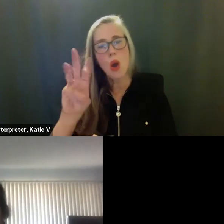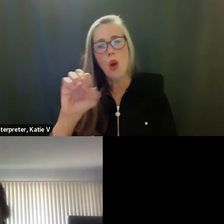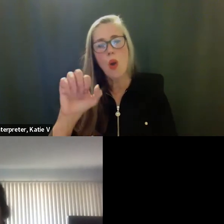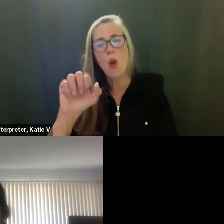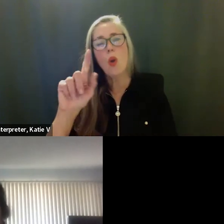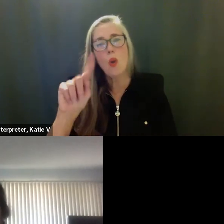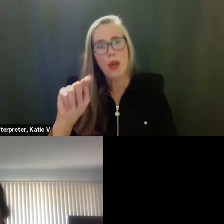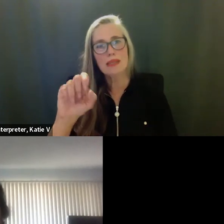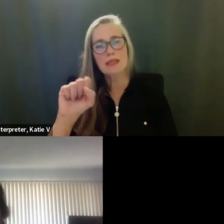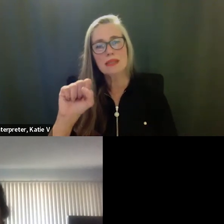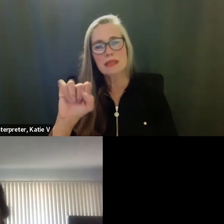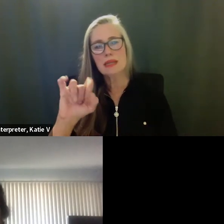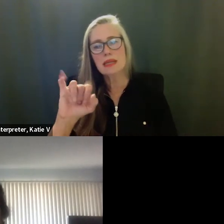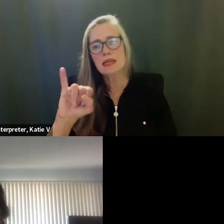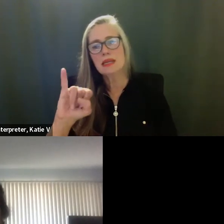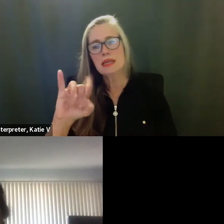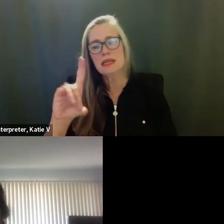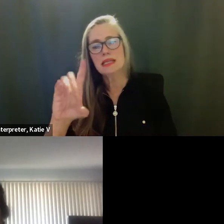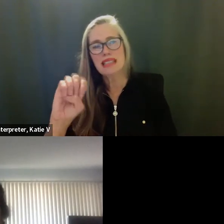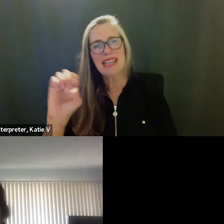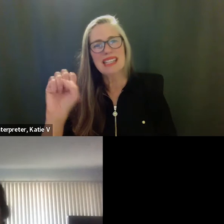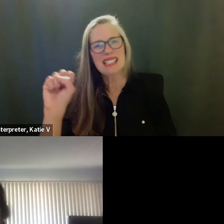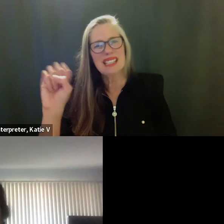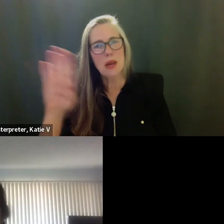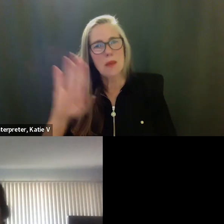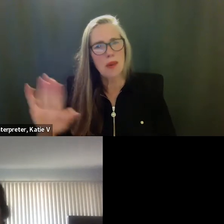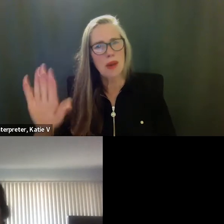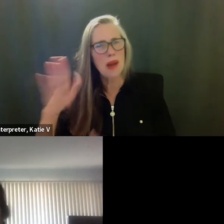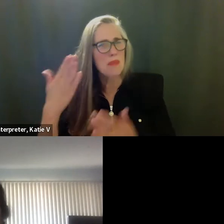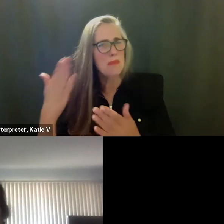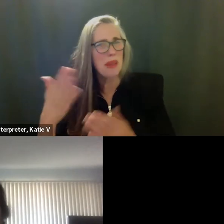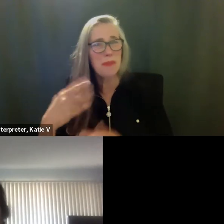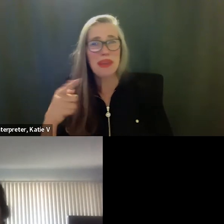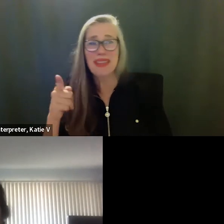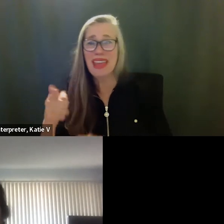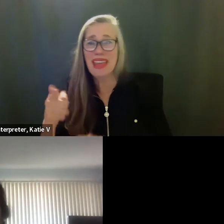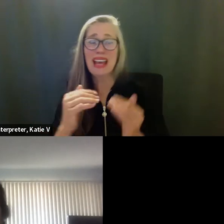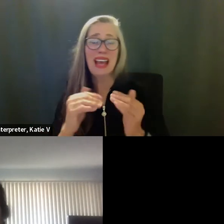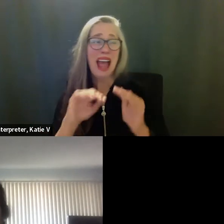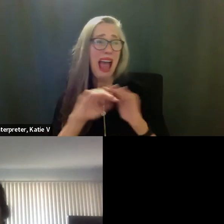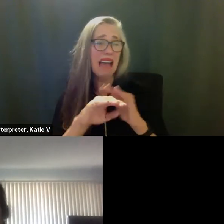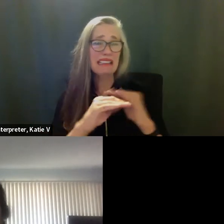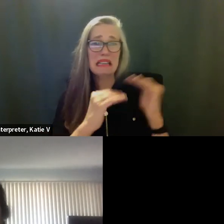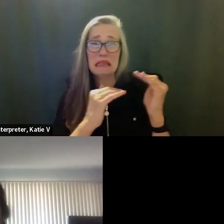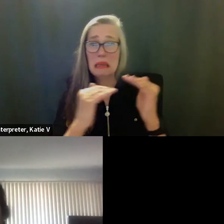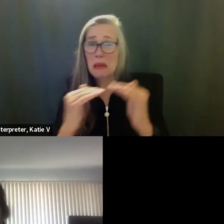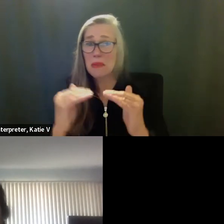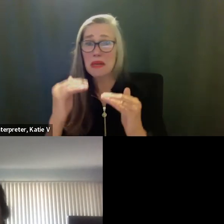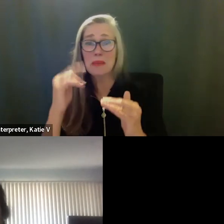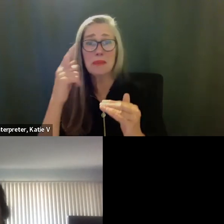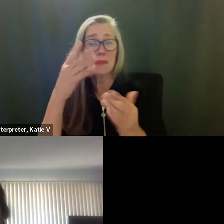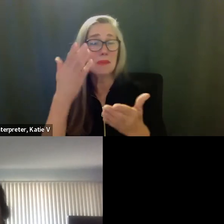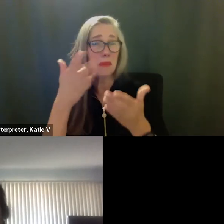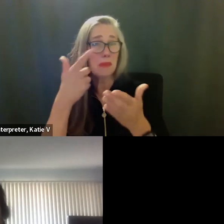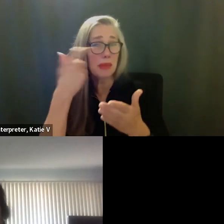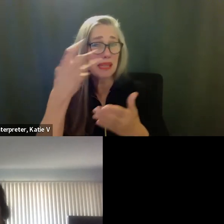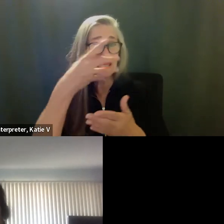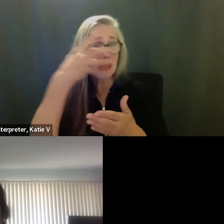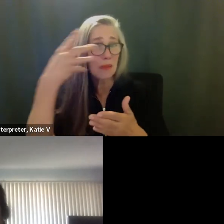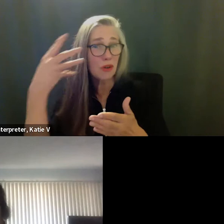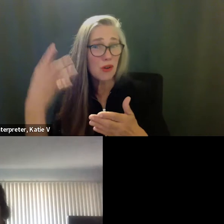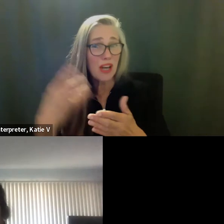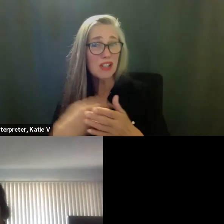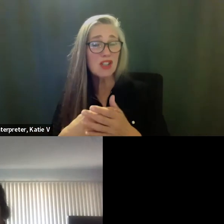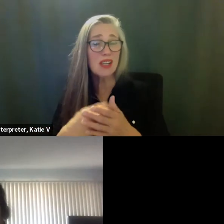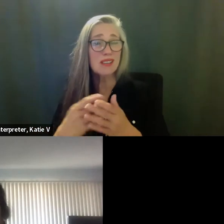limited access due to their either immigration status or their poverty or any other, you know,